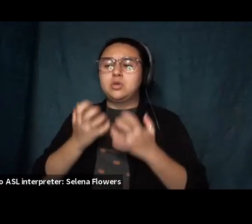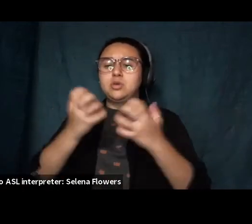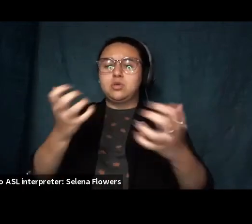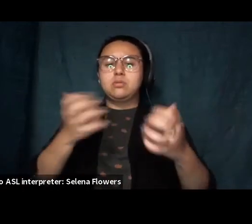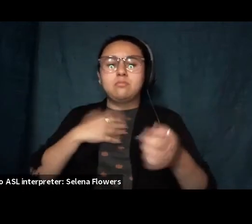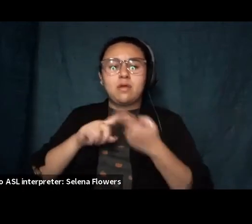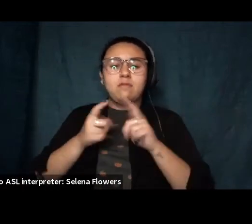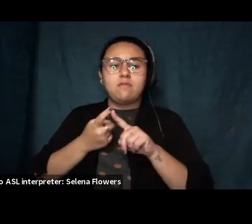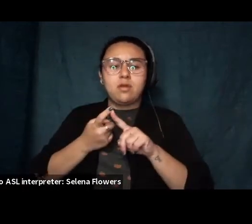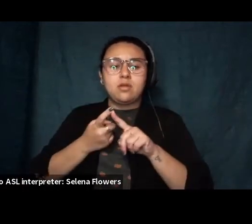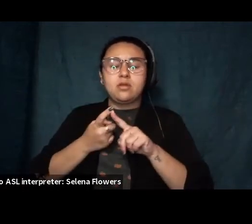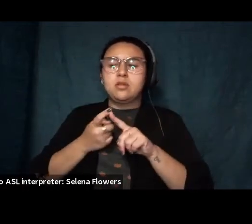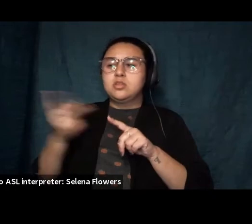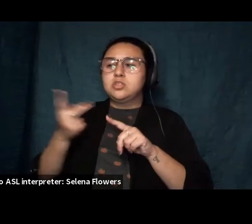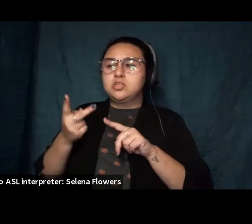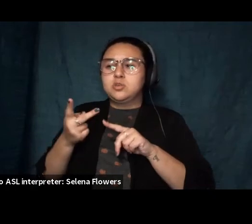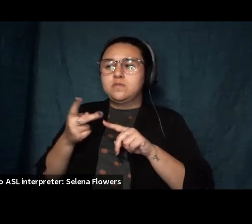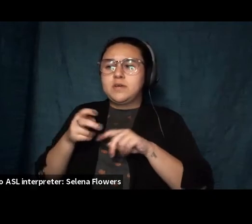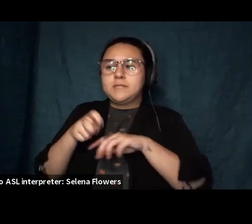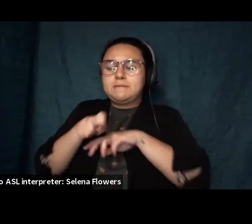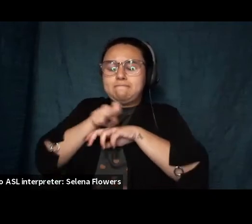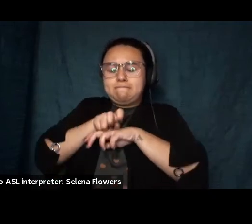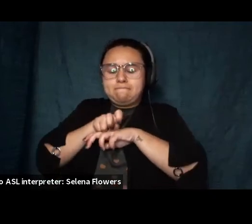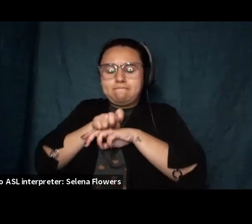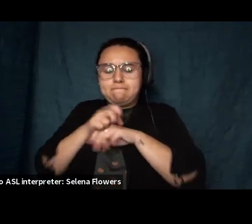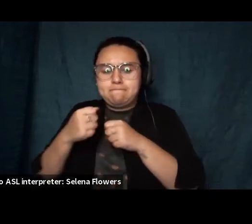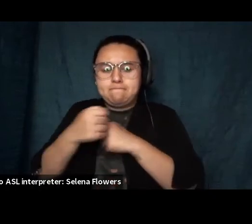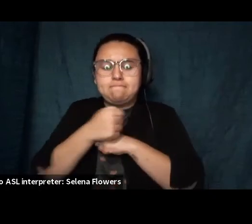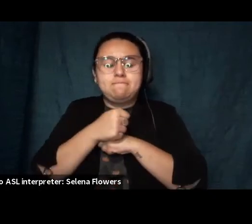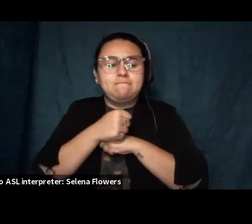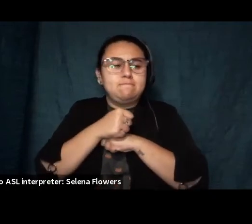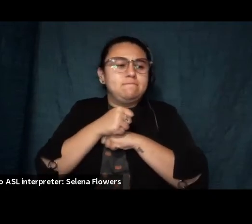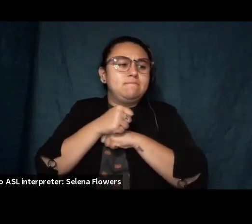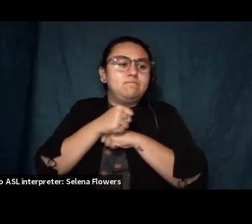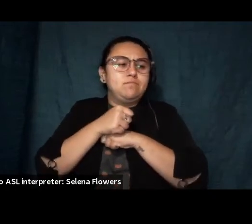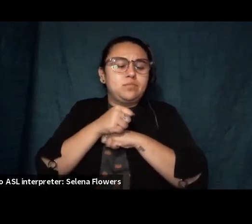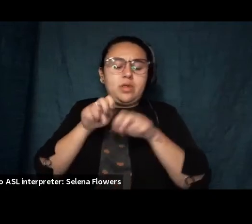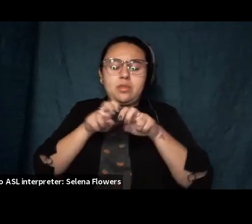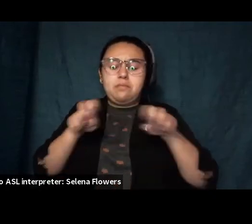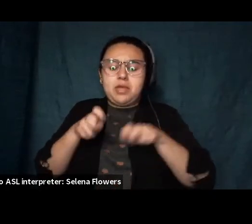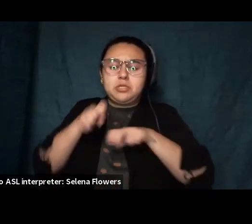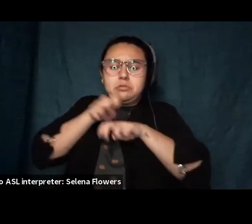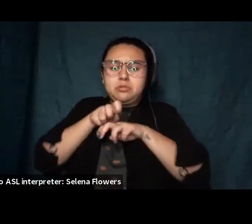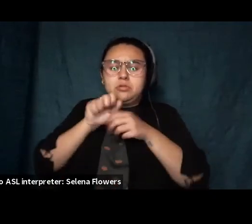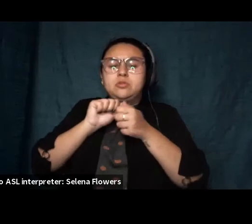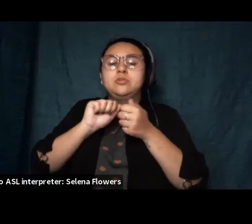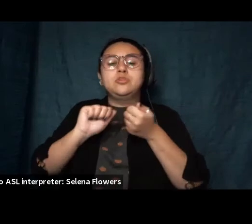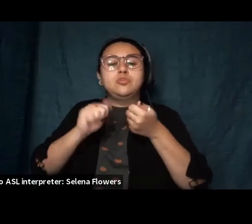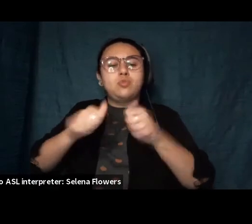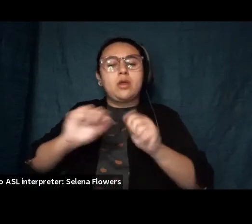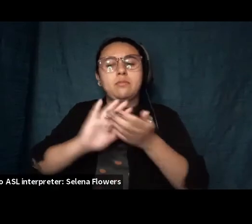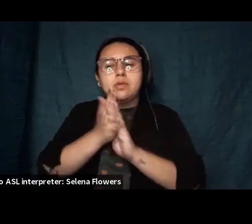pulled into our chests and feet resting on the seat cushions trying to be small we watched